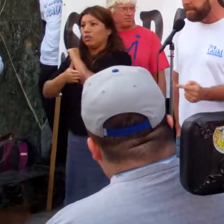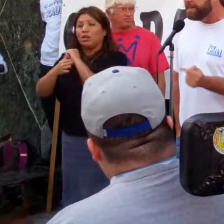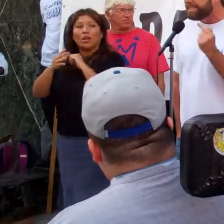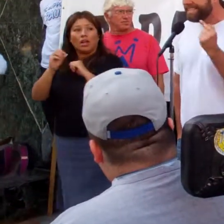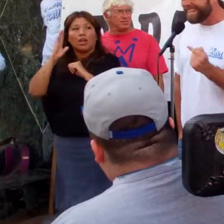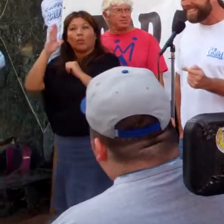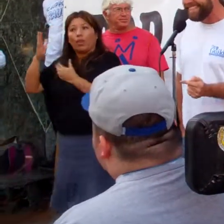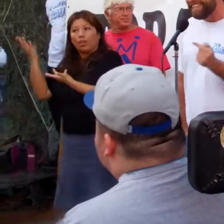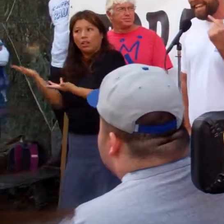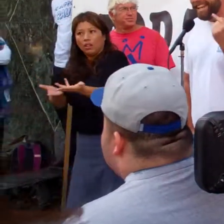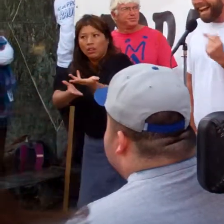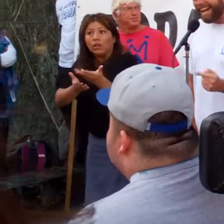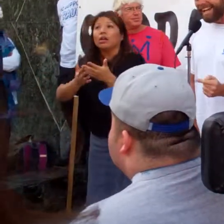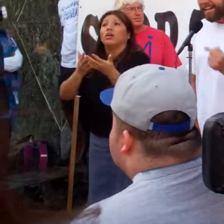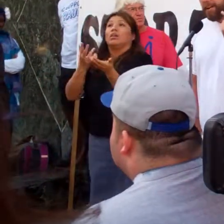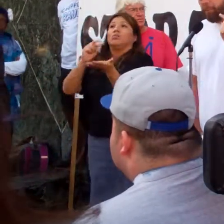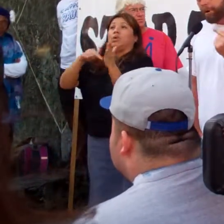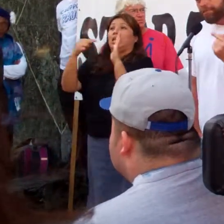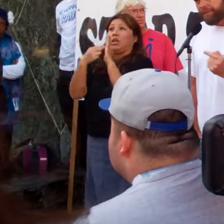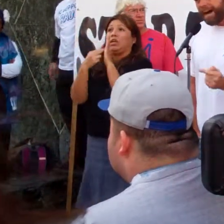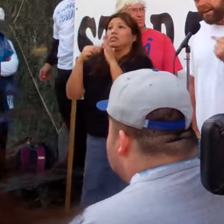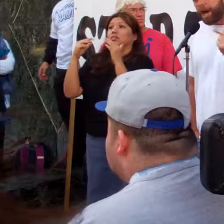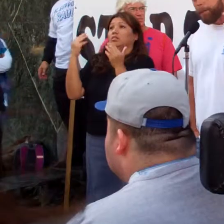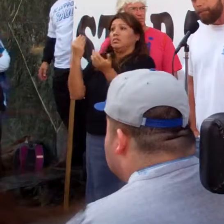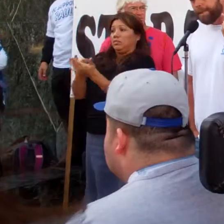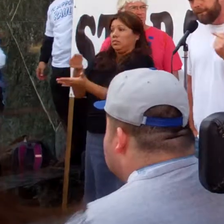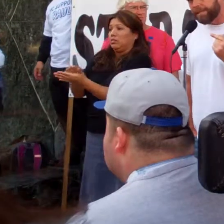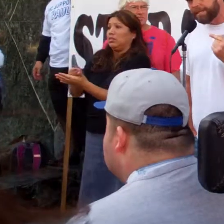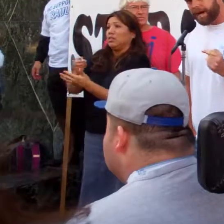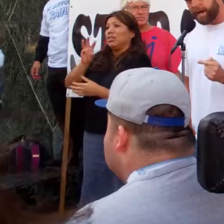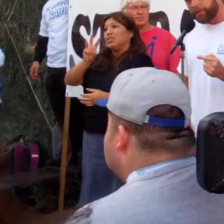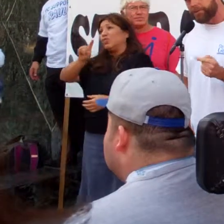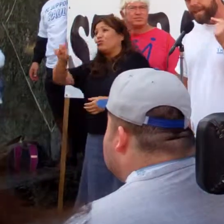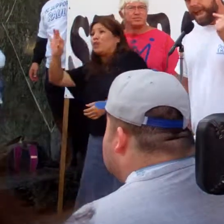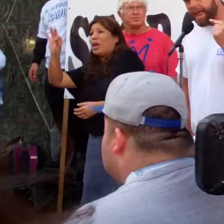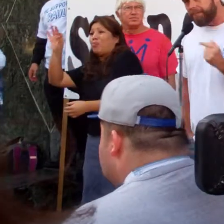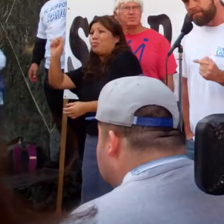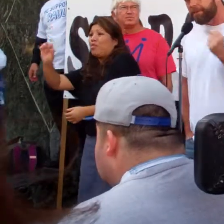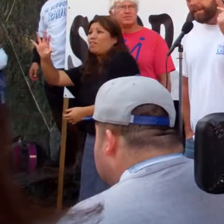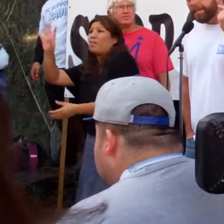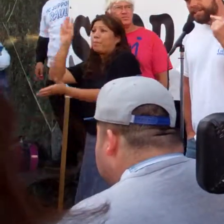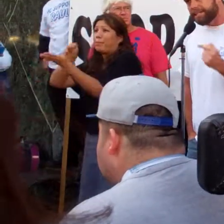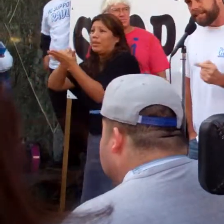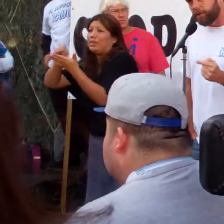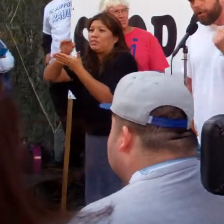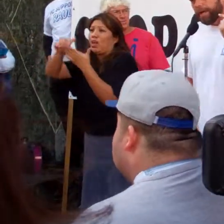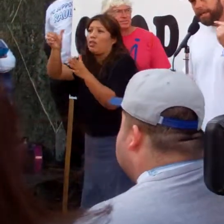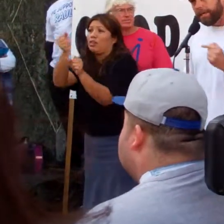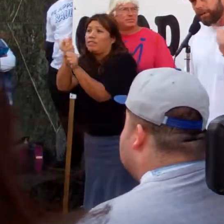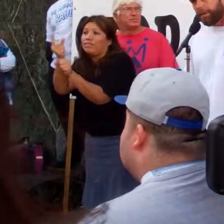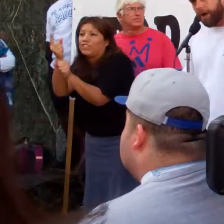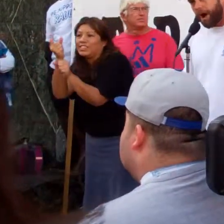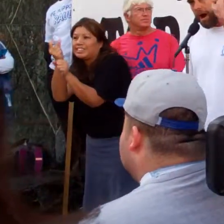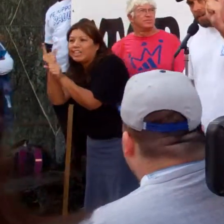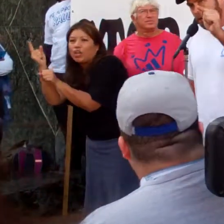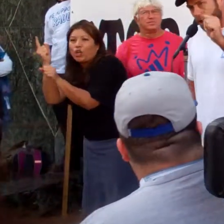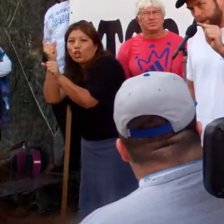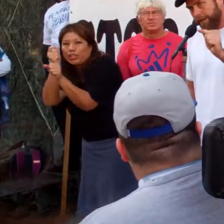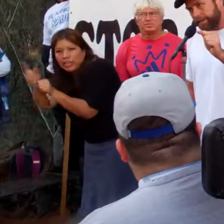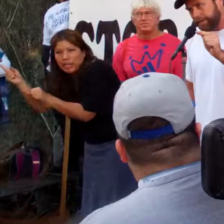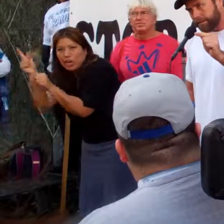in $6 to $9.5 billion every single year,